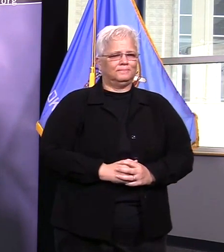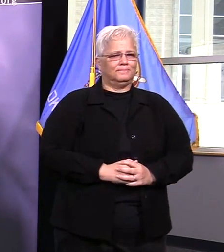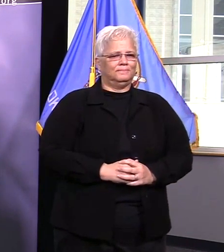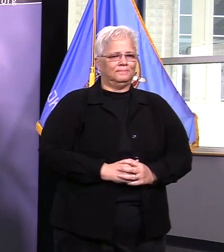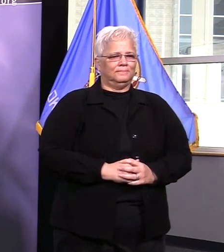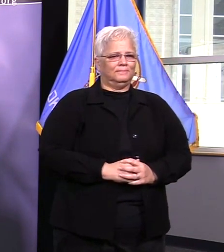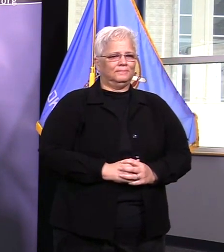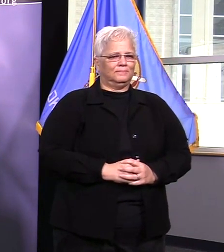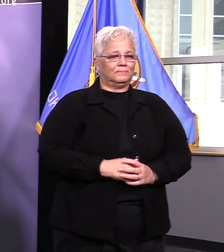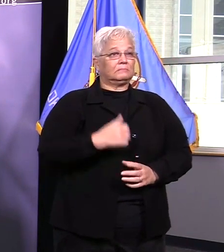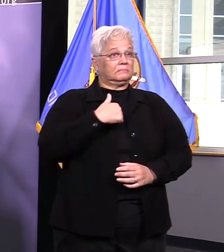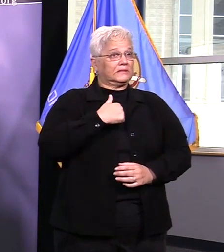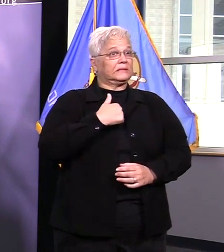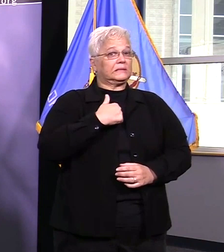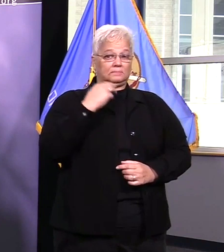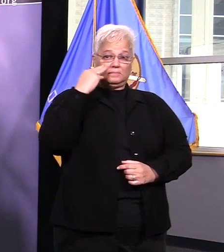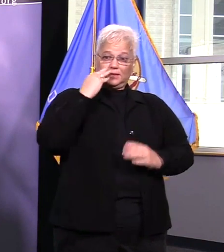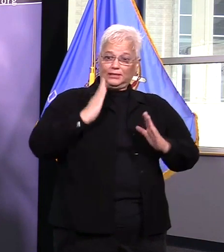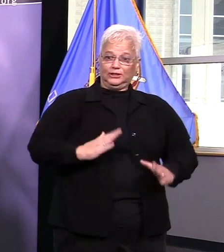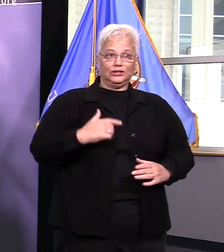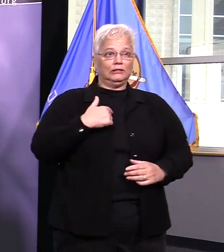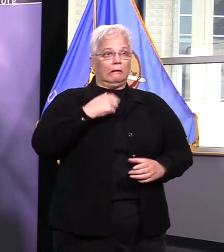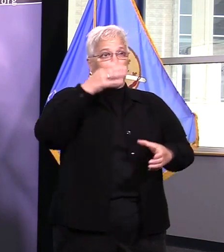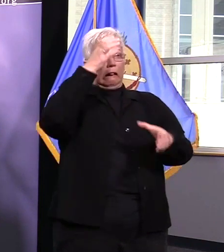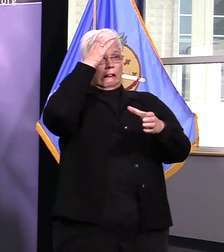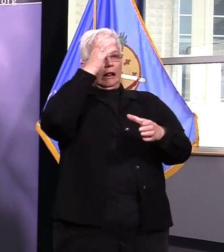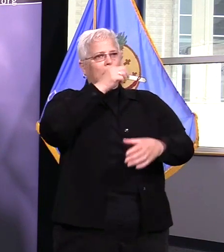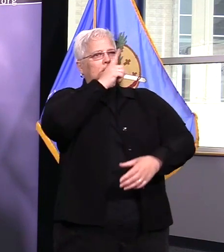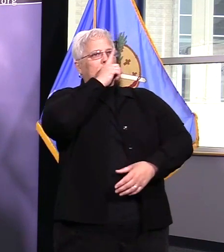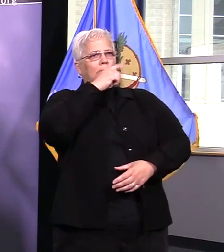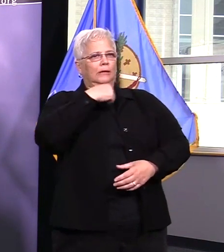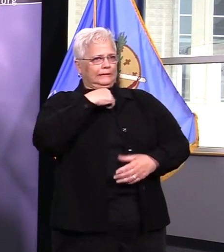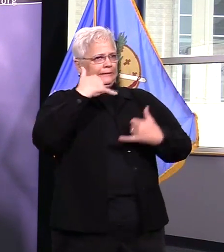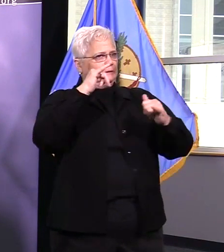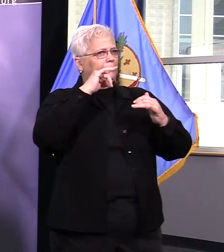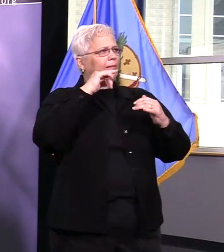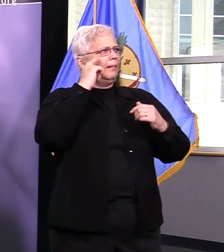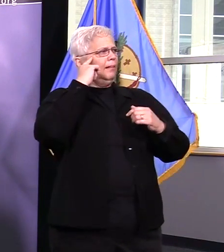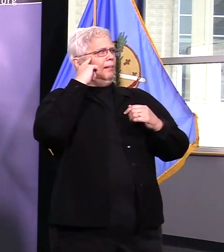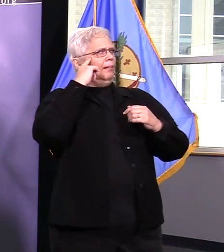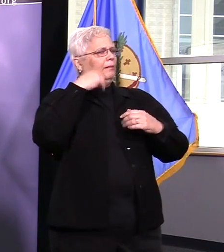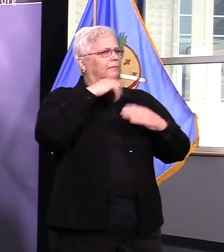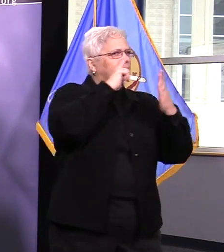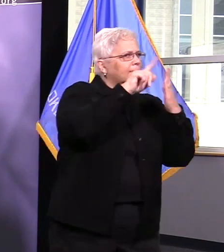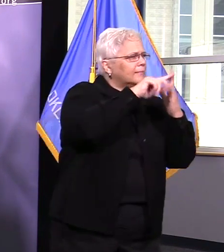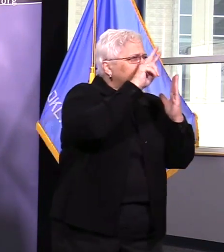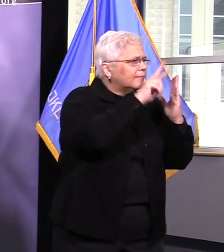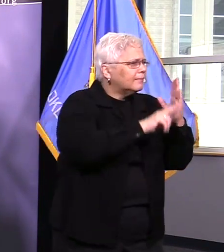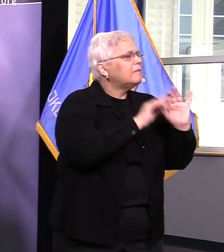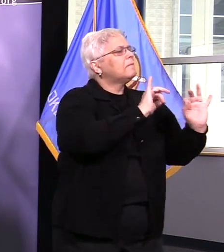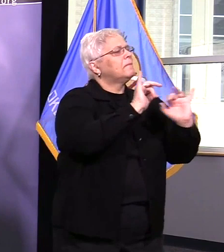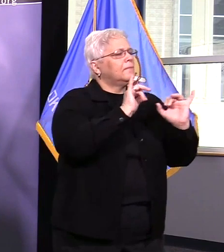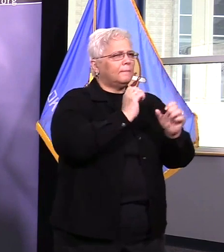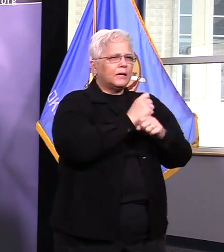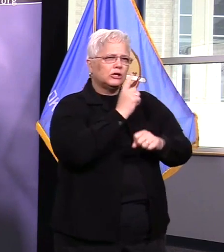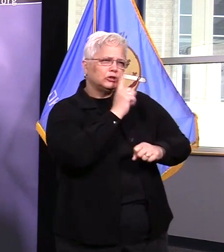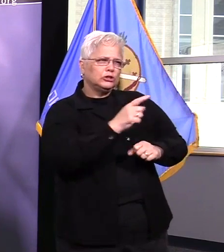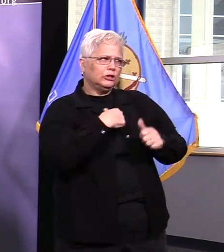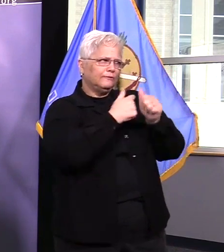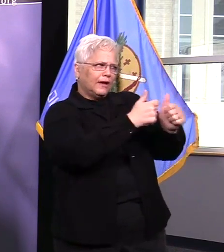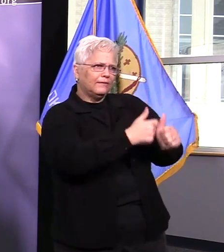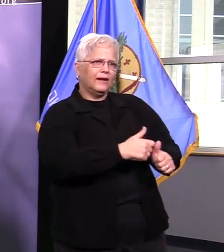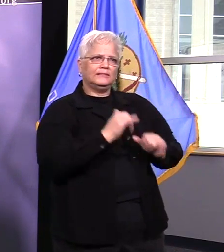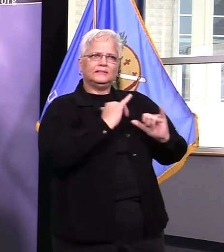use it and it has a lot of the questions that you might be asking or that might be coming to mind you can just go there and get that guidance immediately